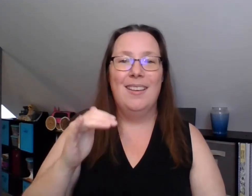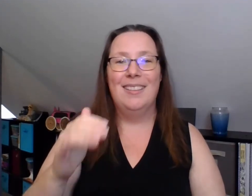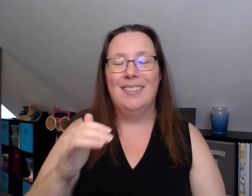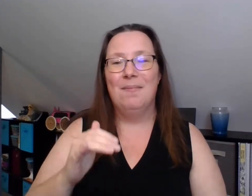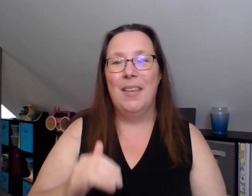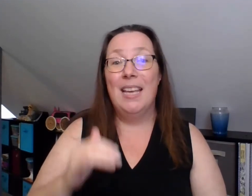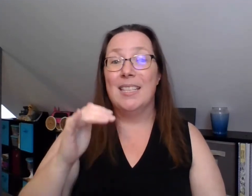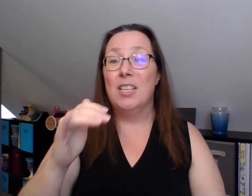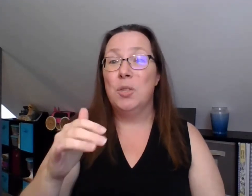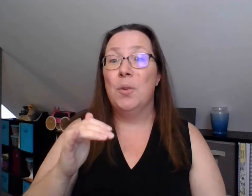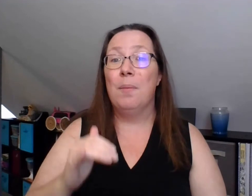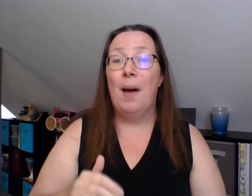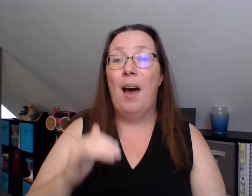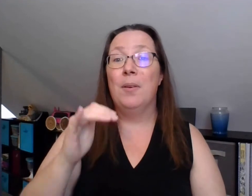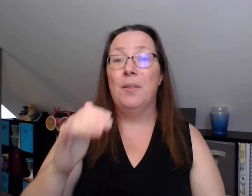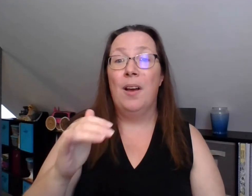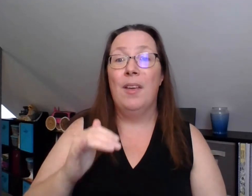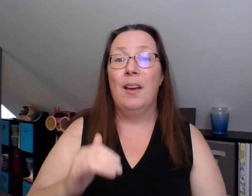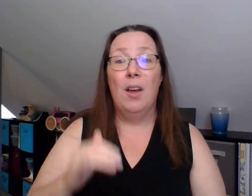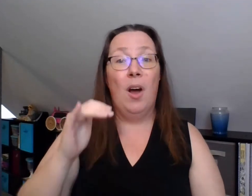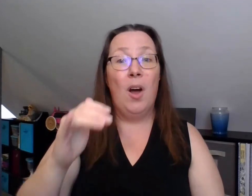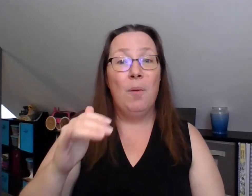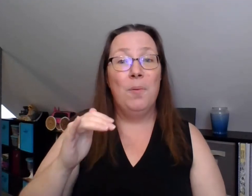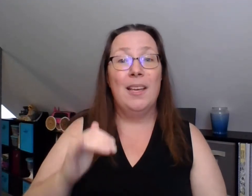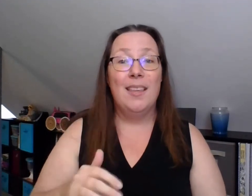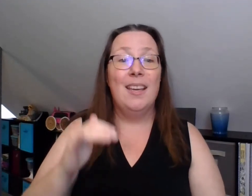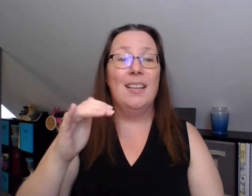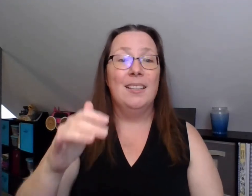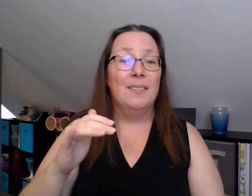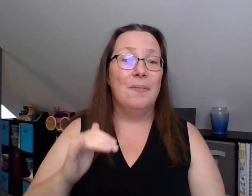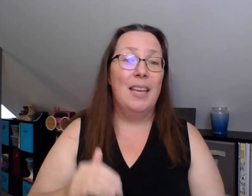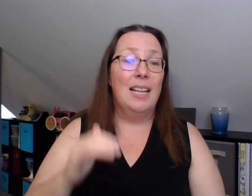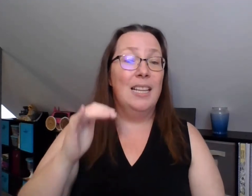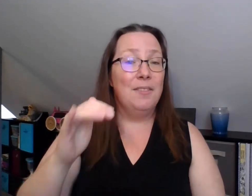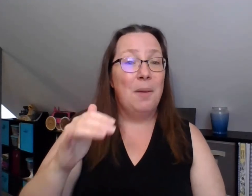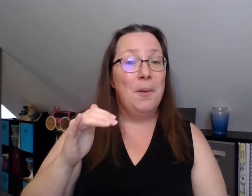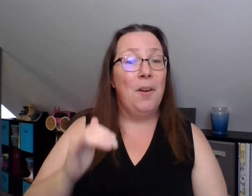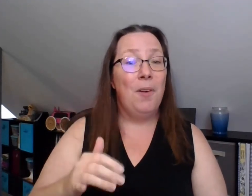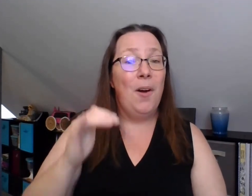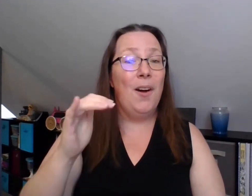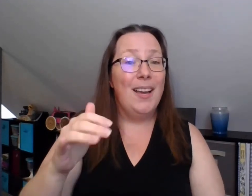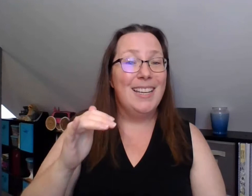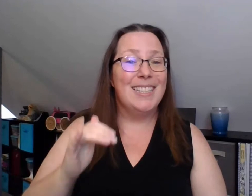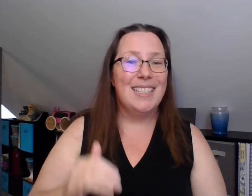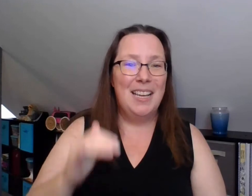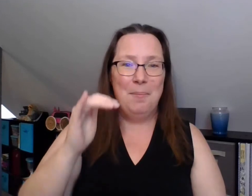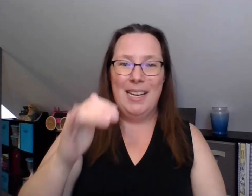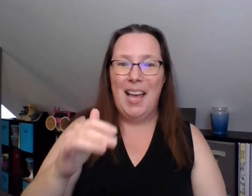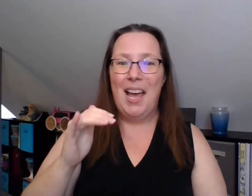sing to the power of the hope within lift up your voice be not